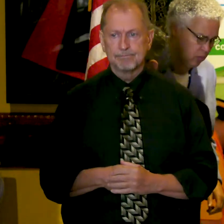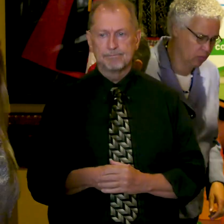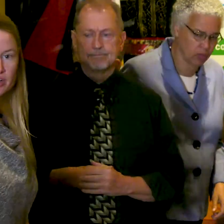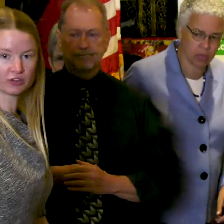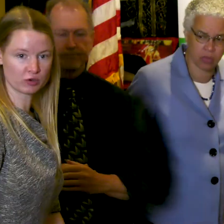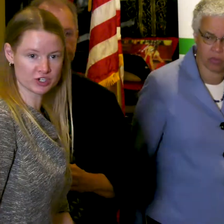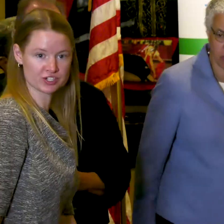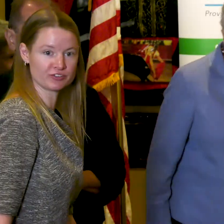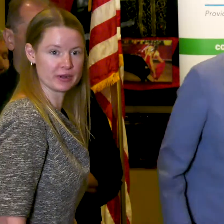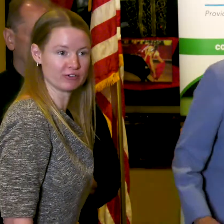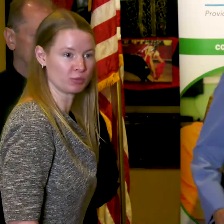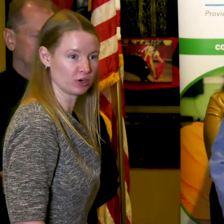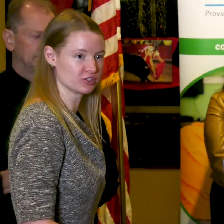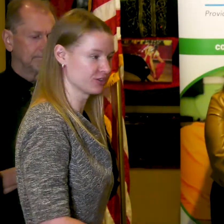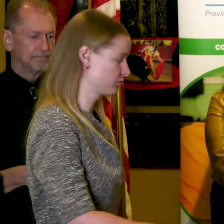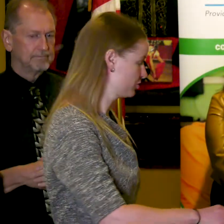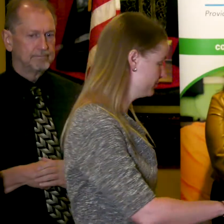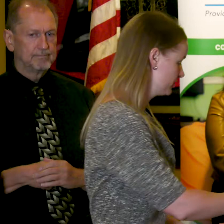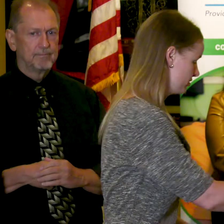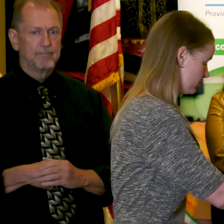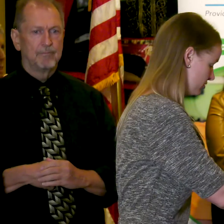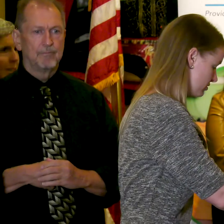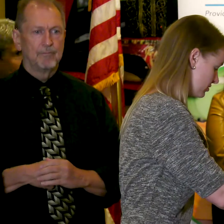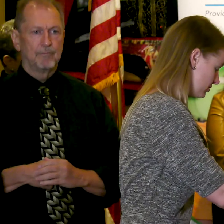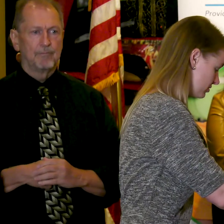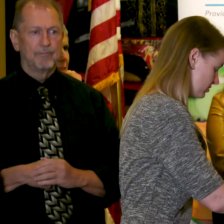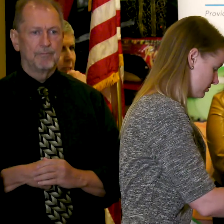Are there any other questions from any reporters in the room?